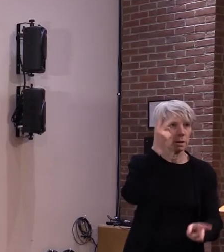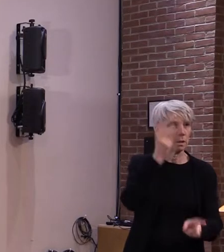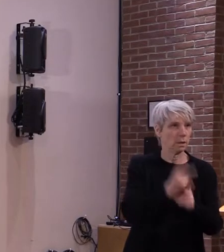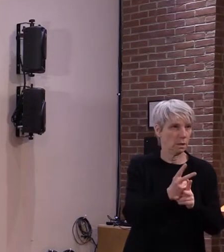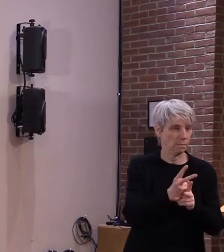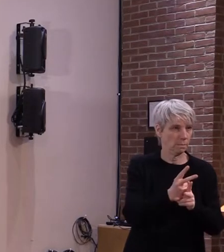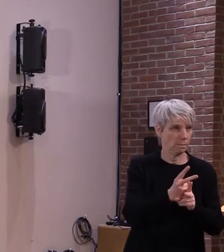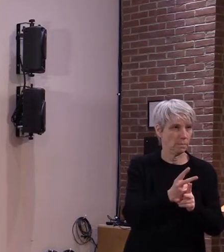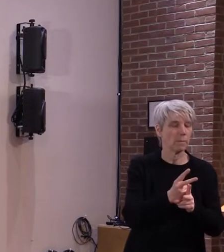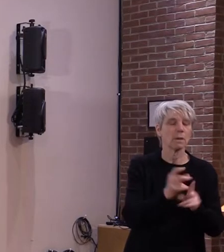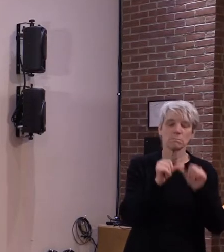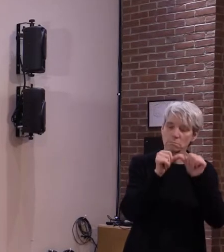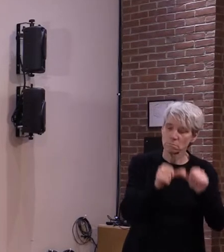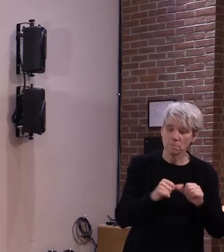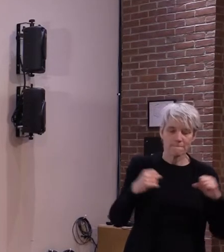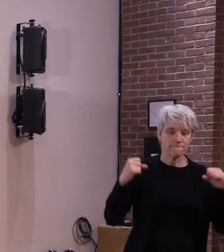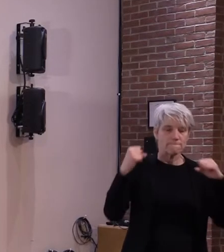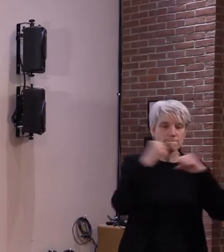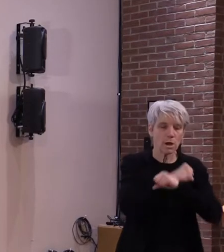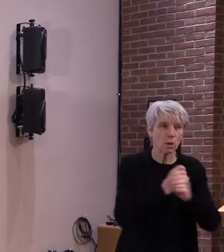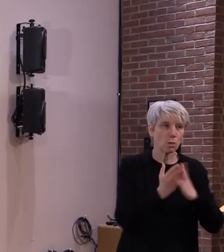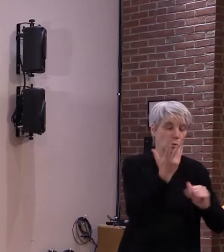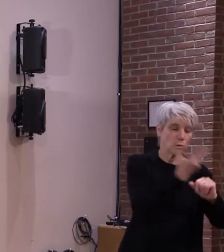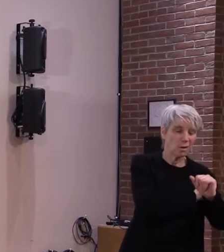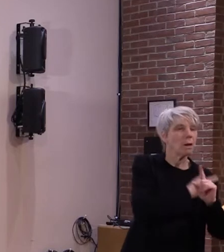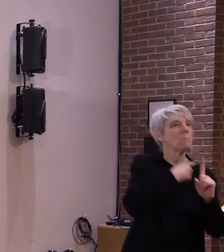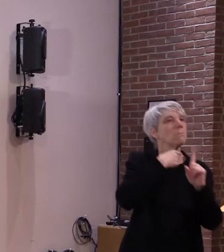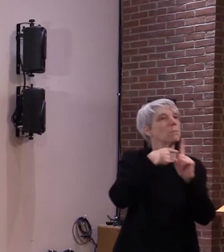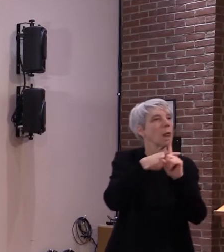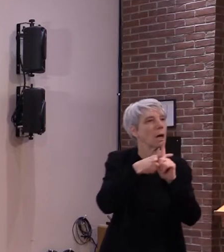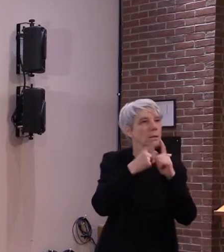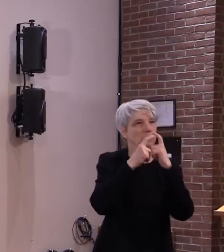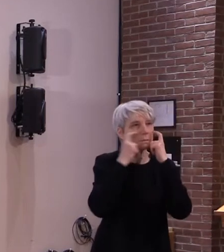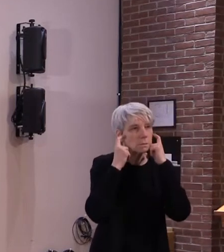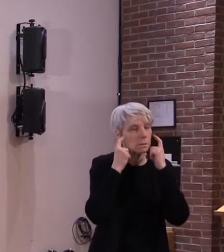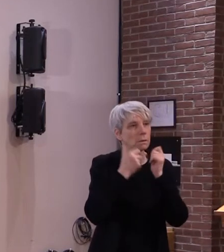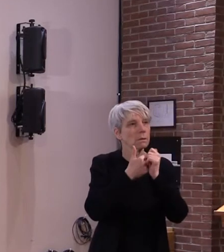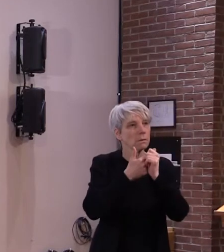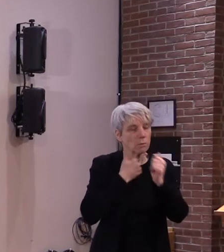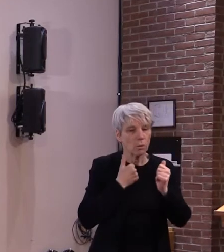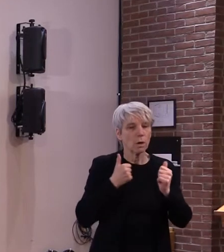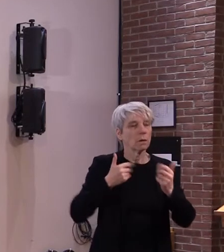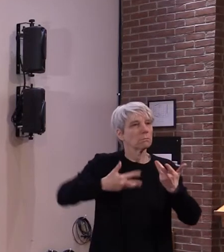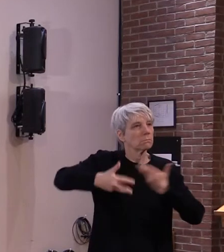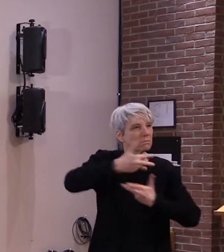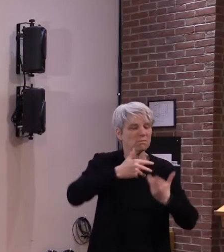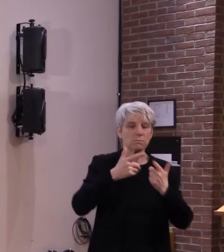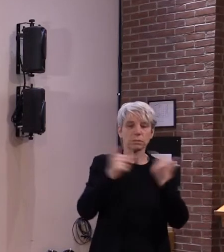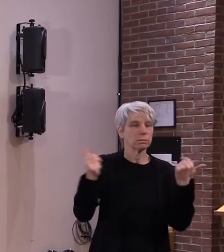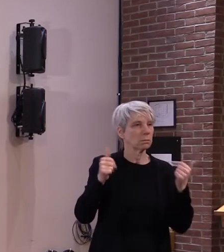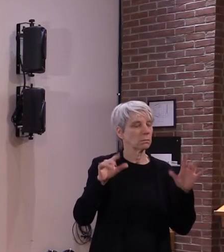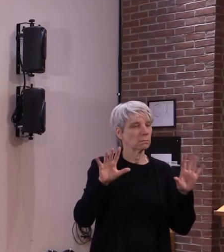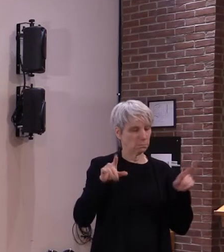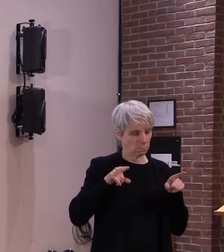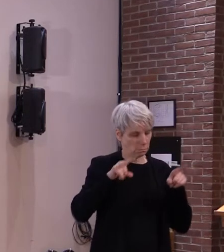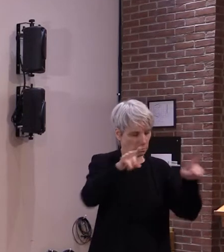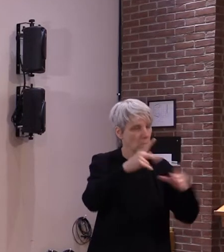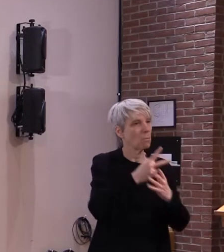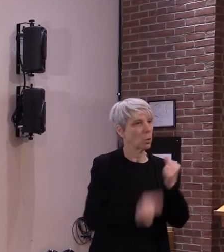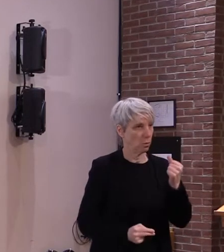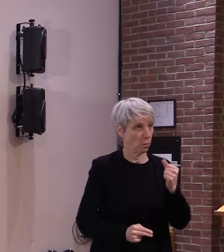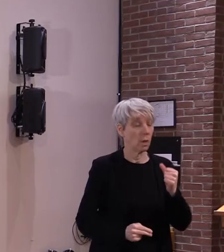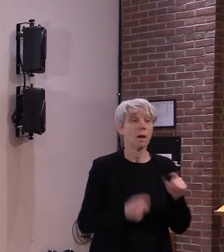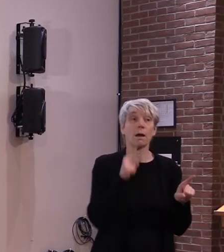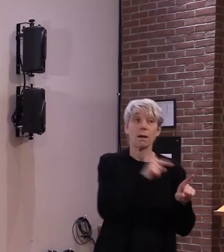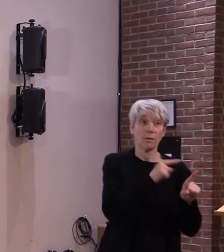finish this fight against COVID 19. but having the vaccine is a huge next step in the next phase of the pandemic